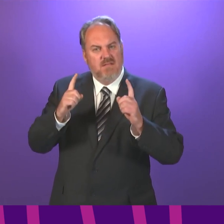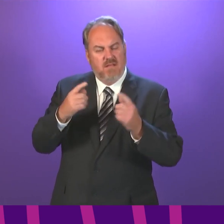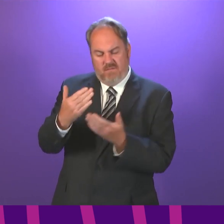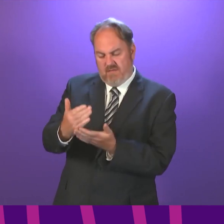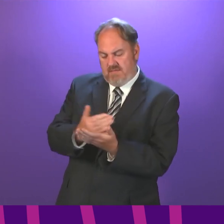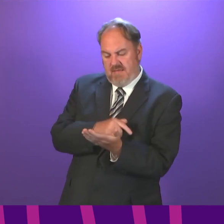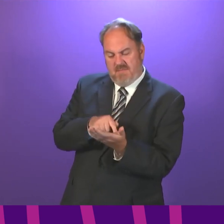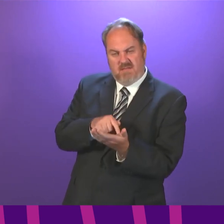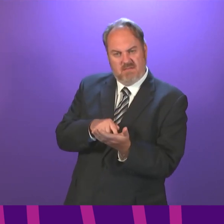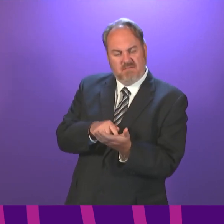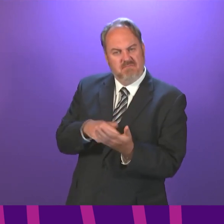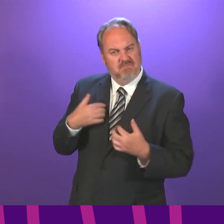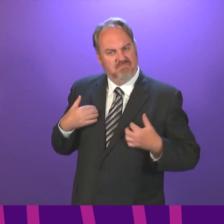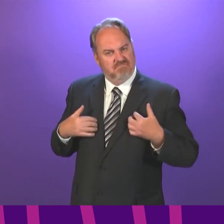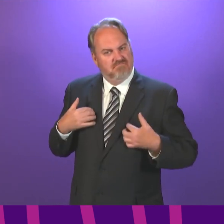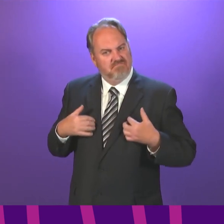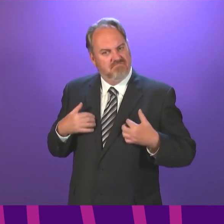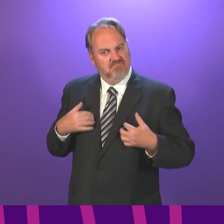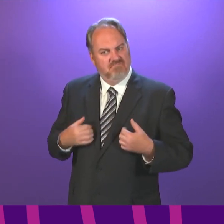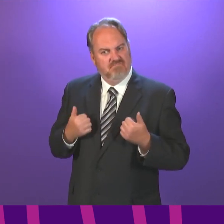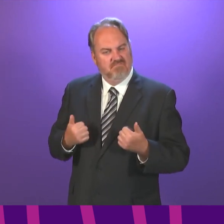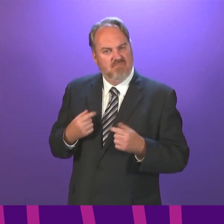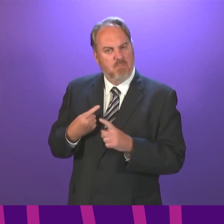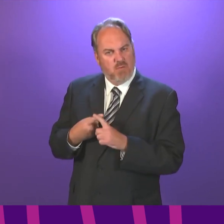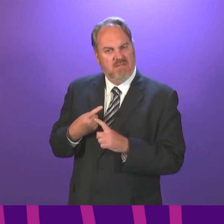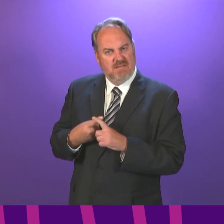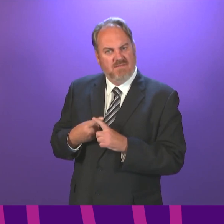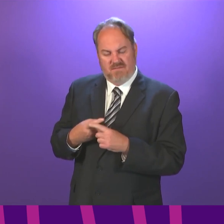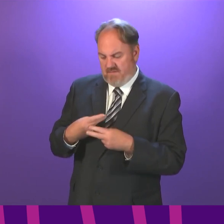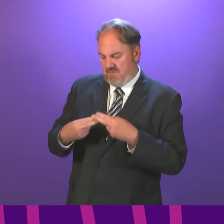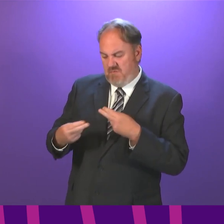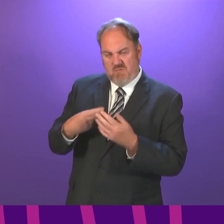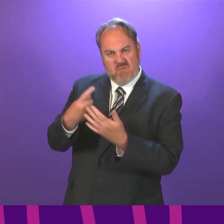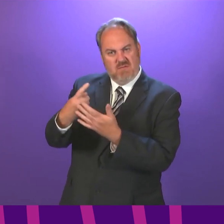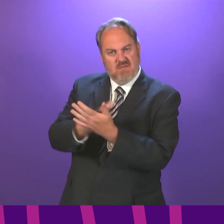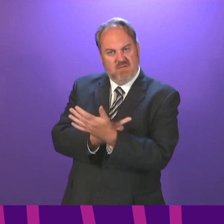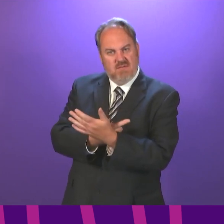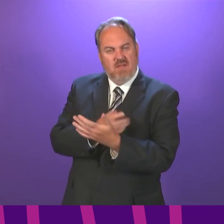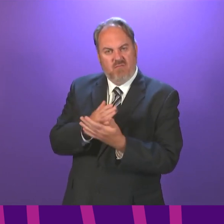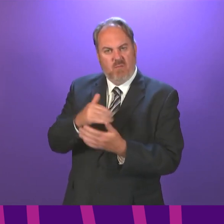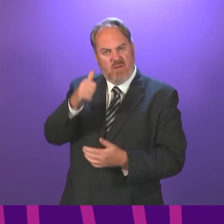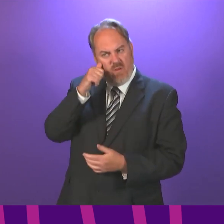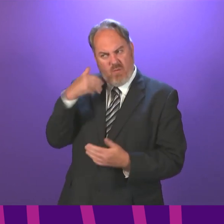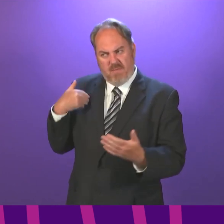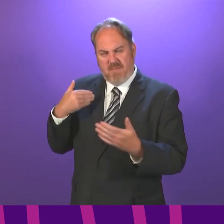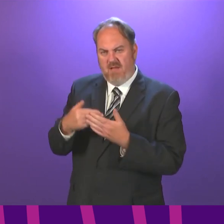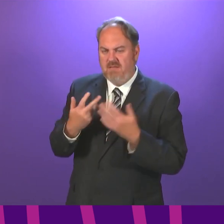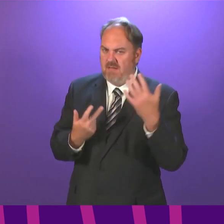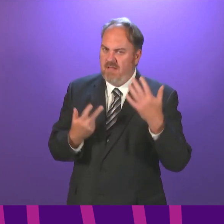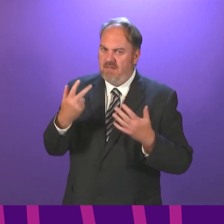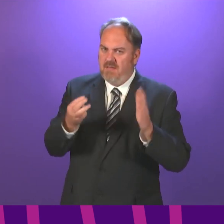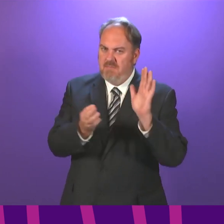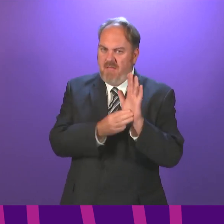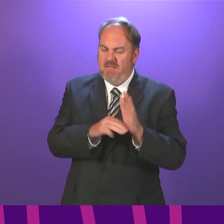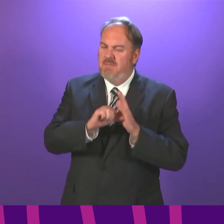statement, which contained much very welcome news. The First Minister rightly emphasised how difficult the last 18 months has been for our